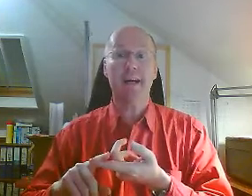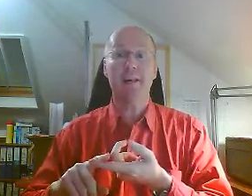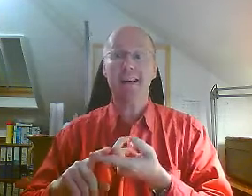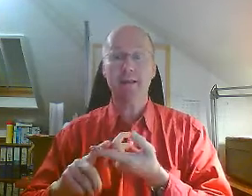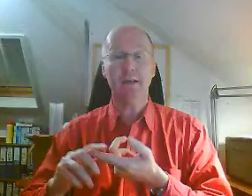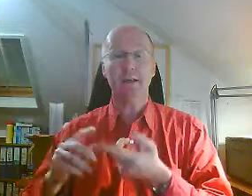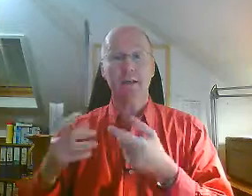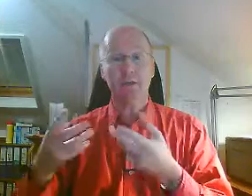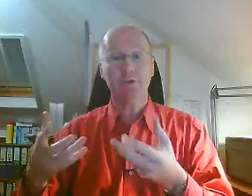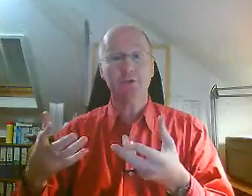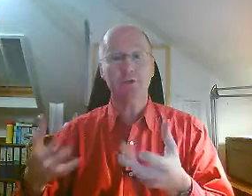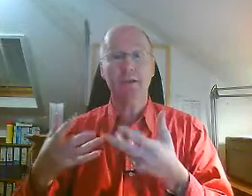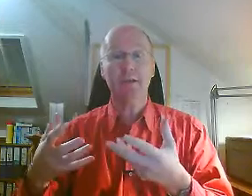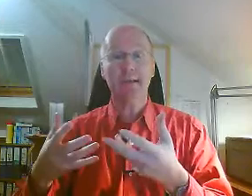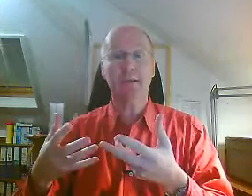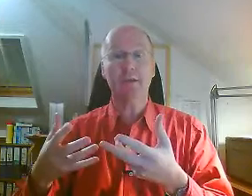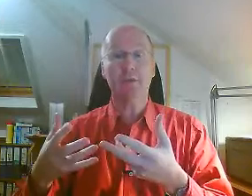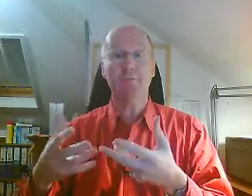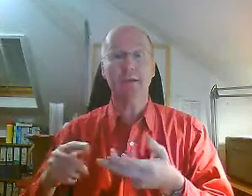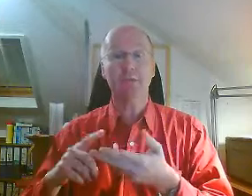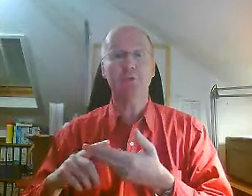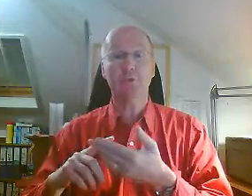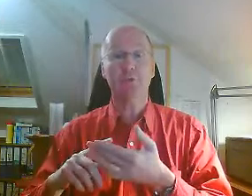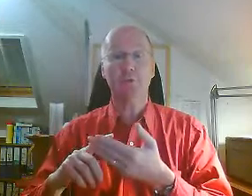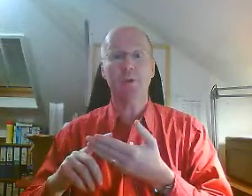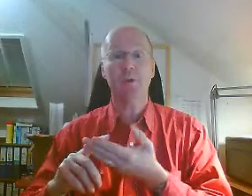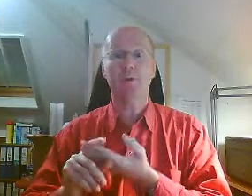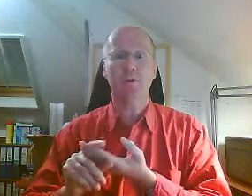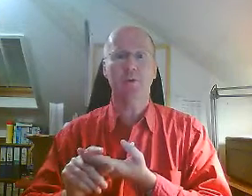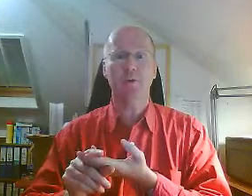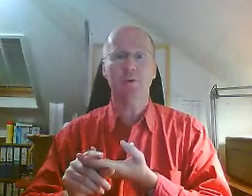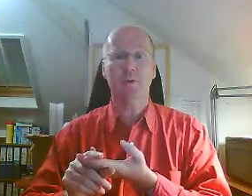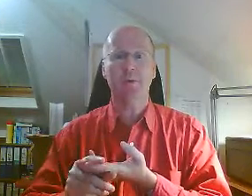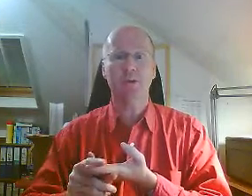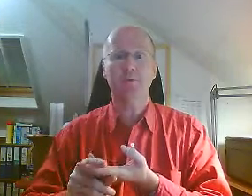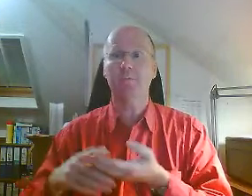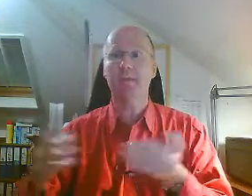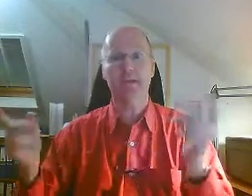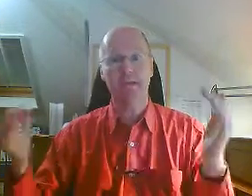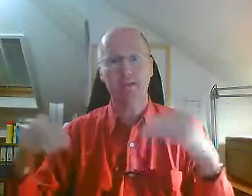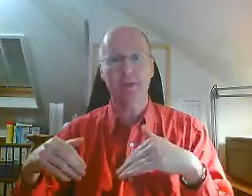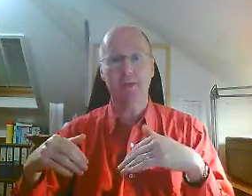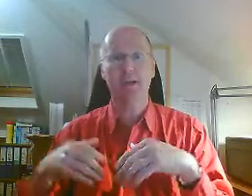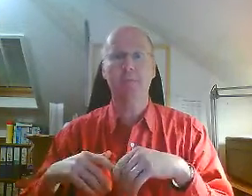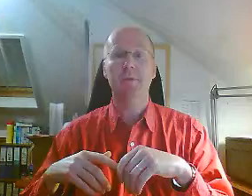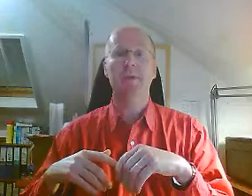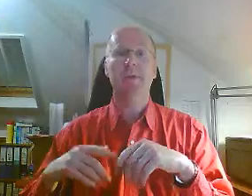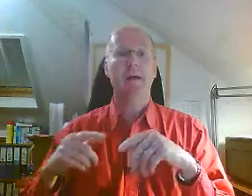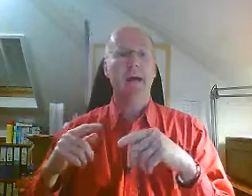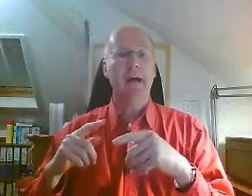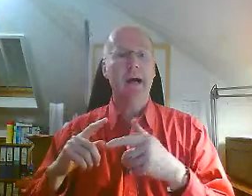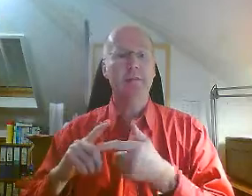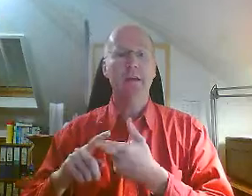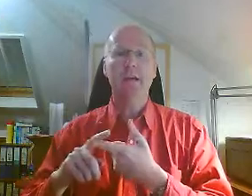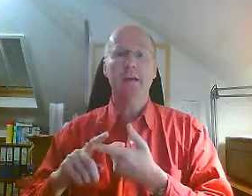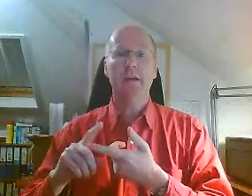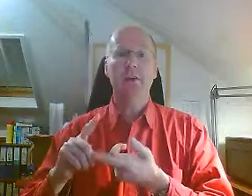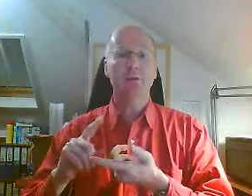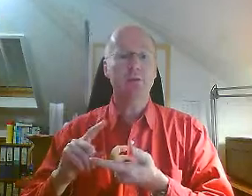are actually generating income. If you stop doing those, your business would basically go downhill. And then you